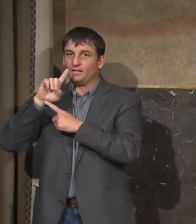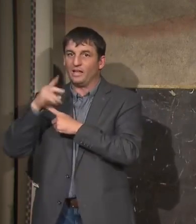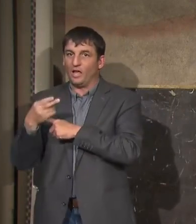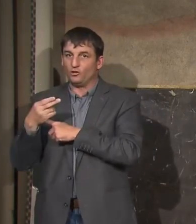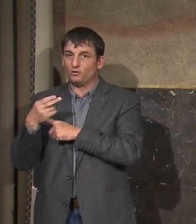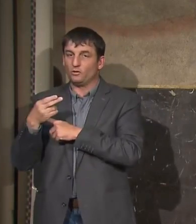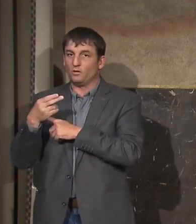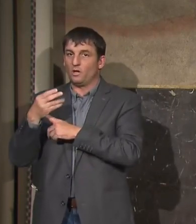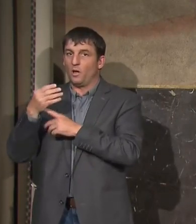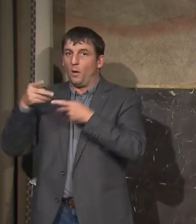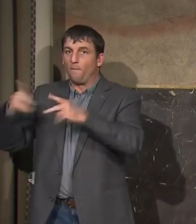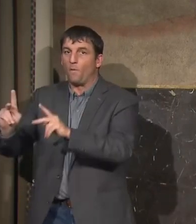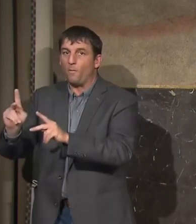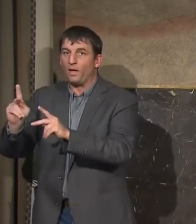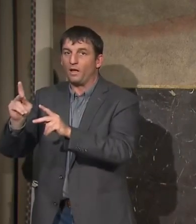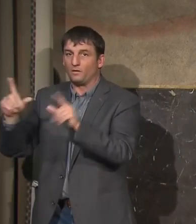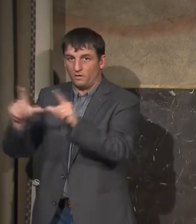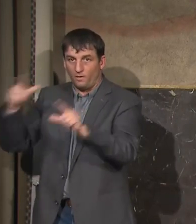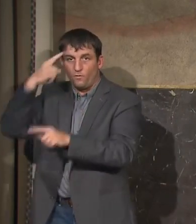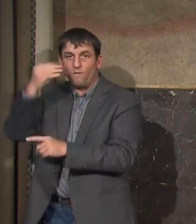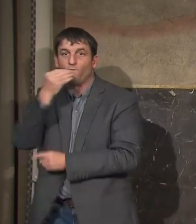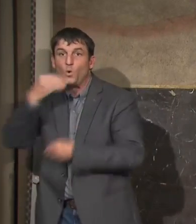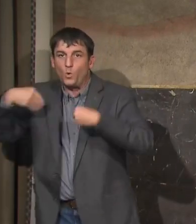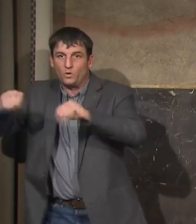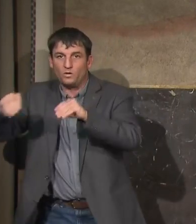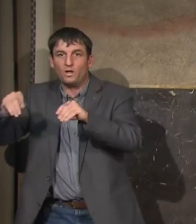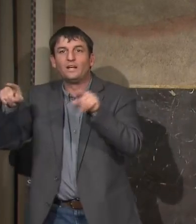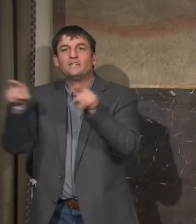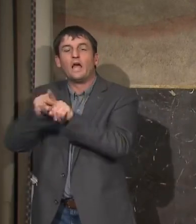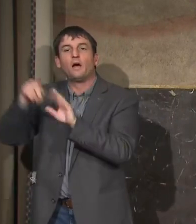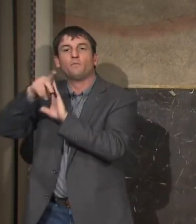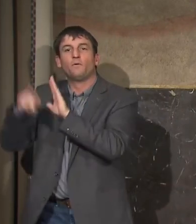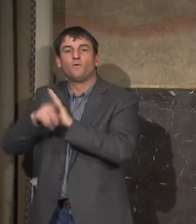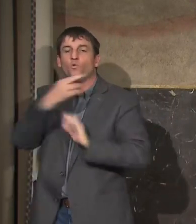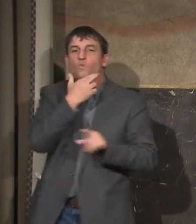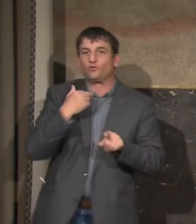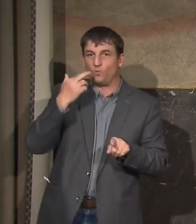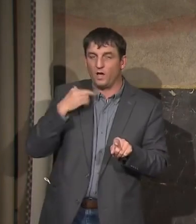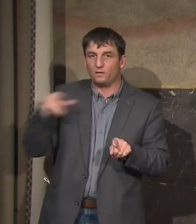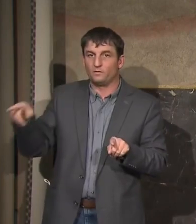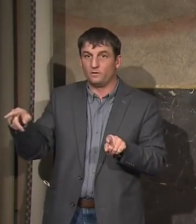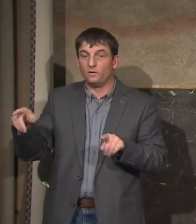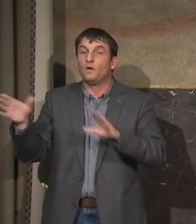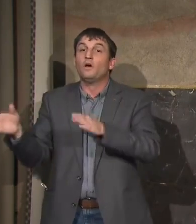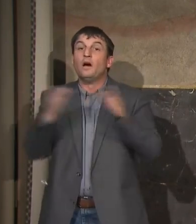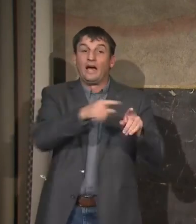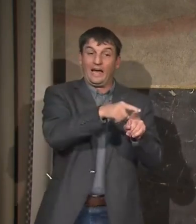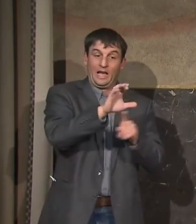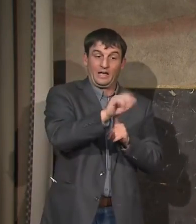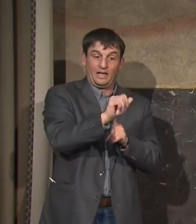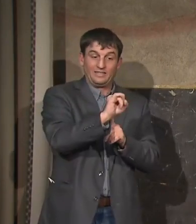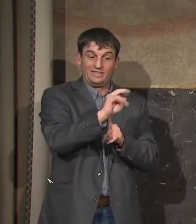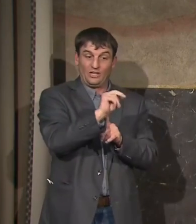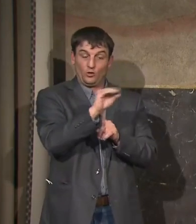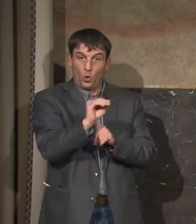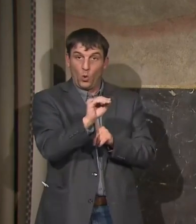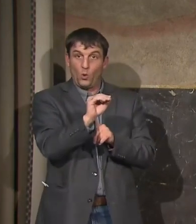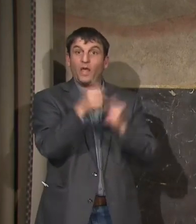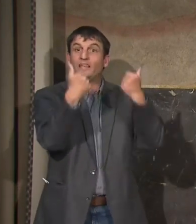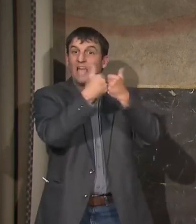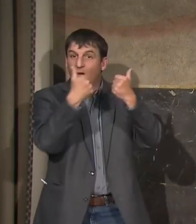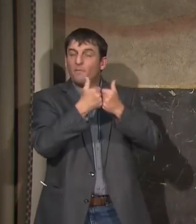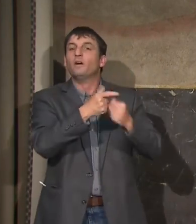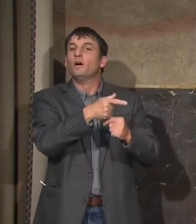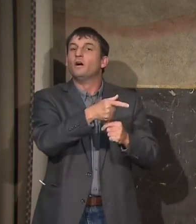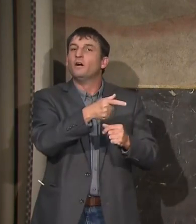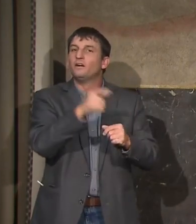which case they can open up to the same extent as a restaurant. With respect to casinos and gaming establishments, they are limited